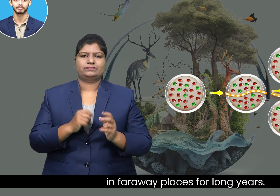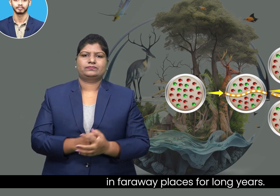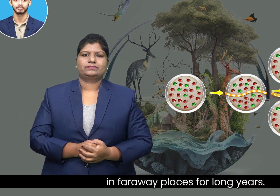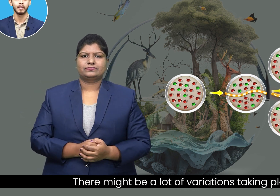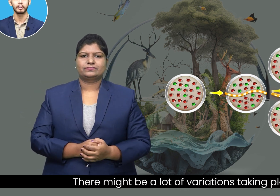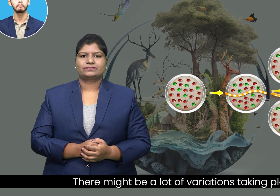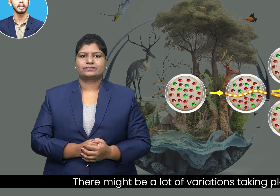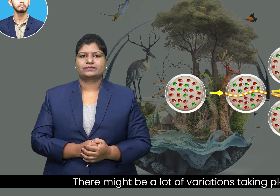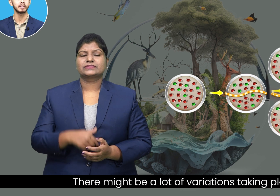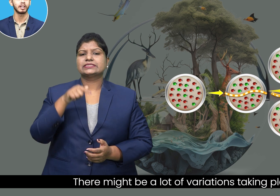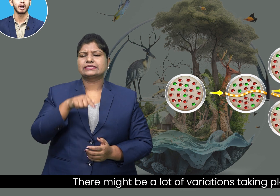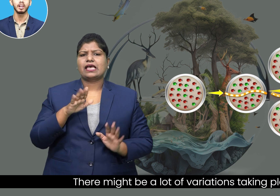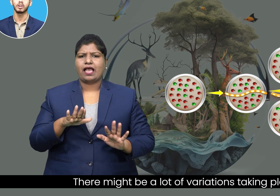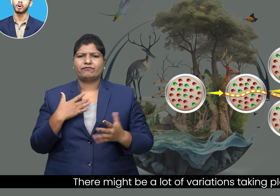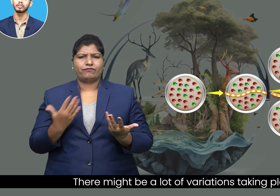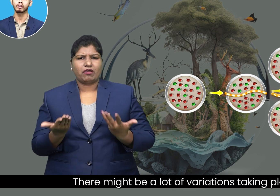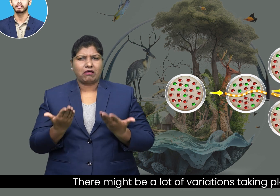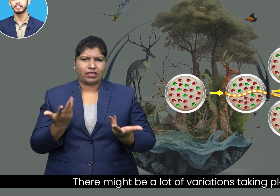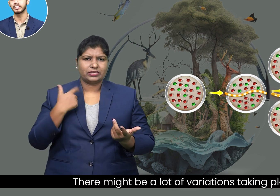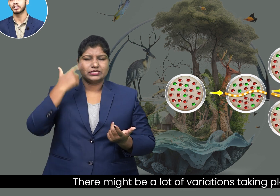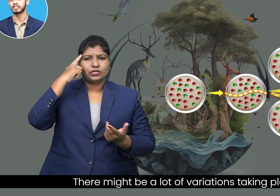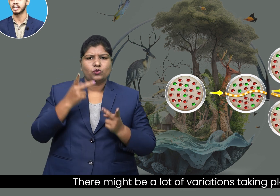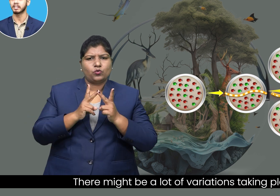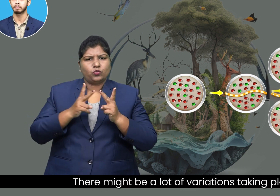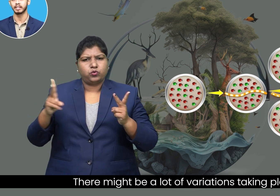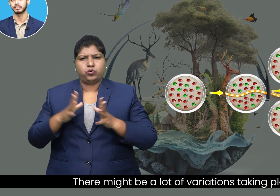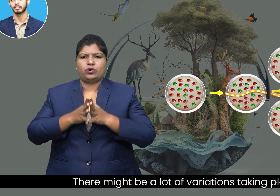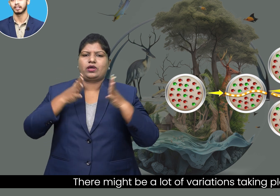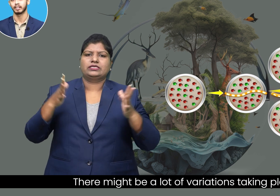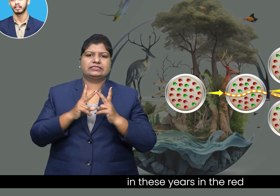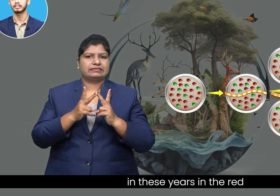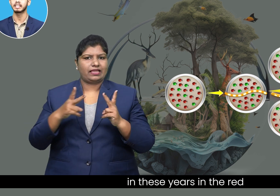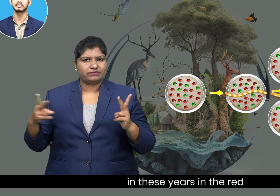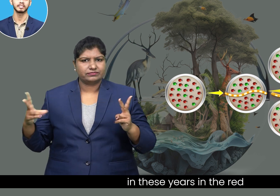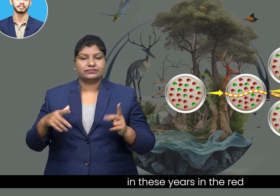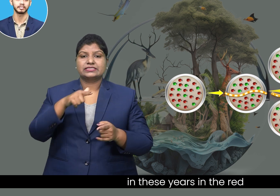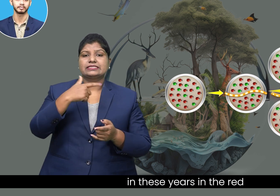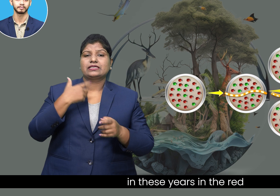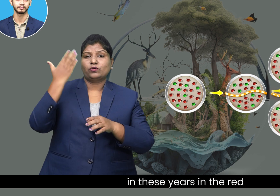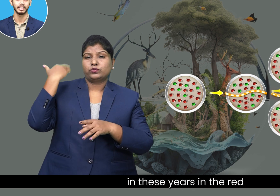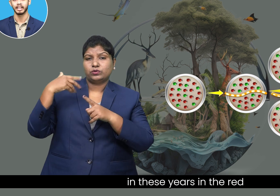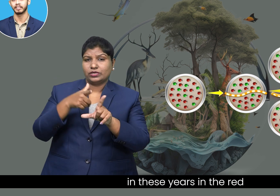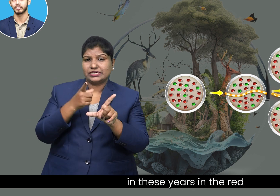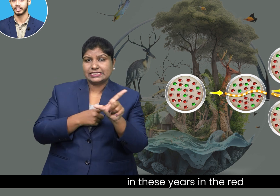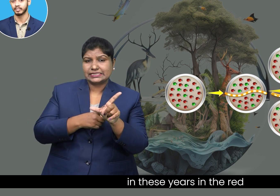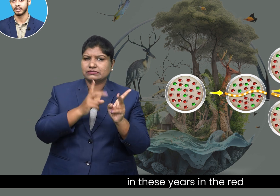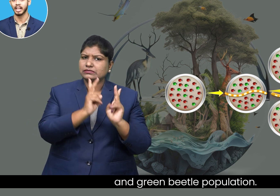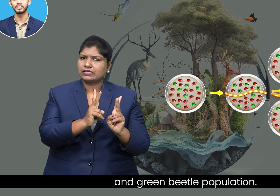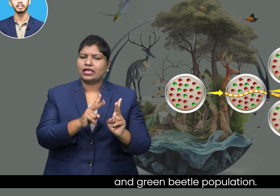There might be a lot of variations taking place in these years in the red and green